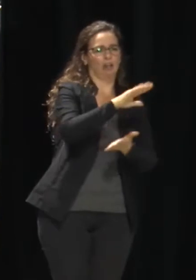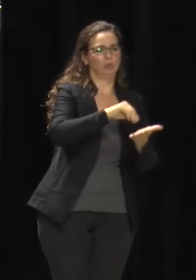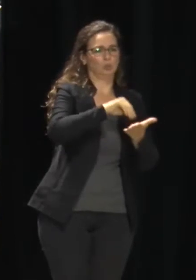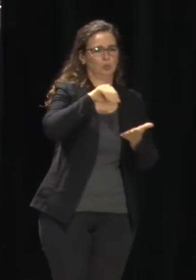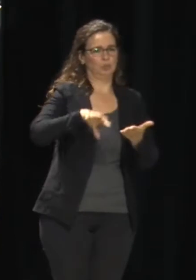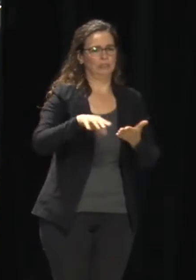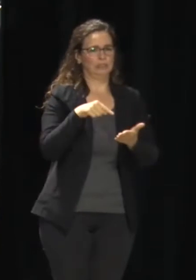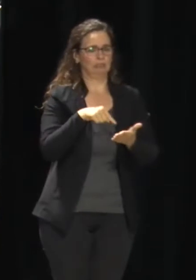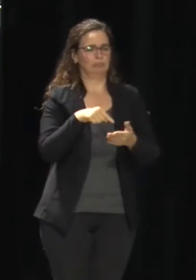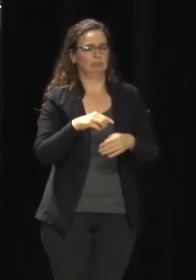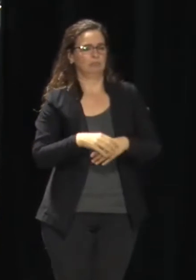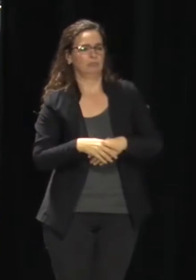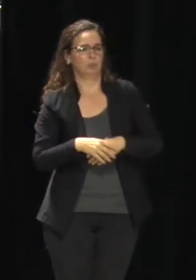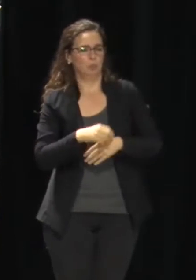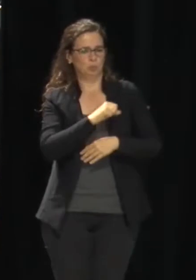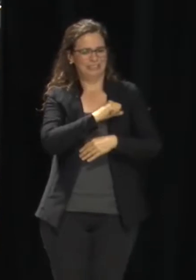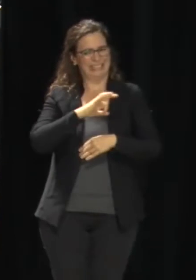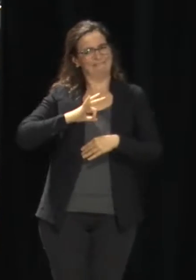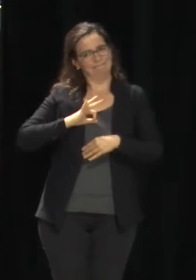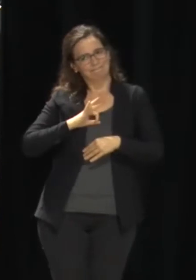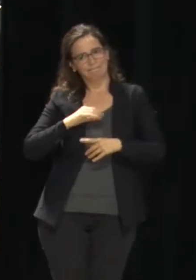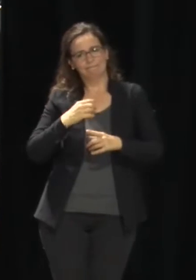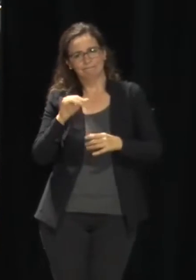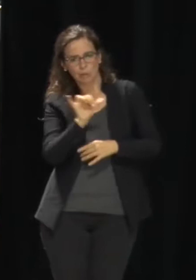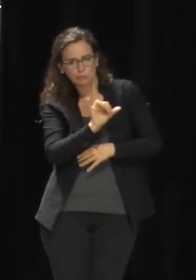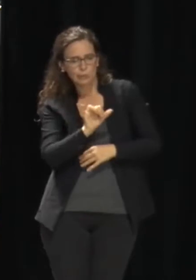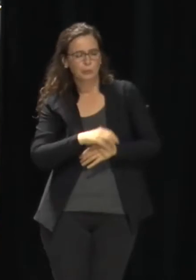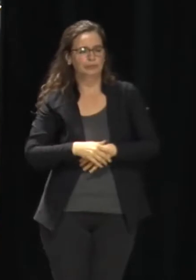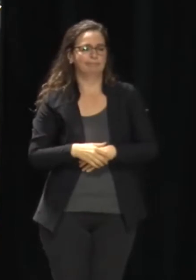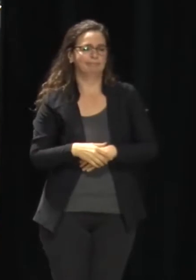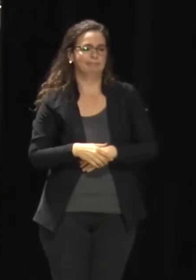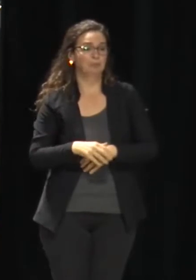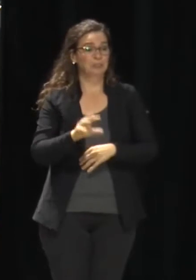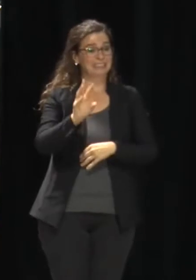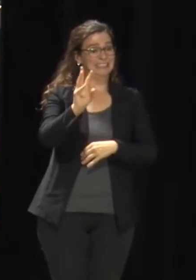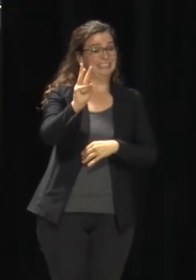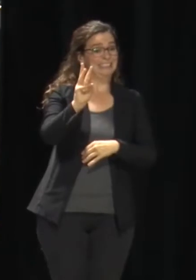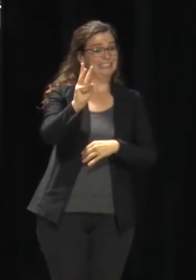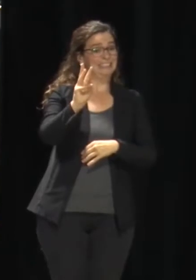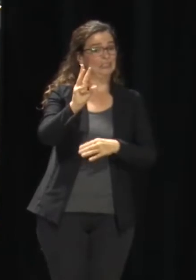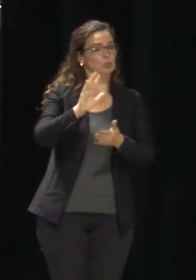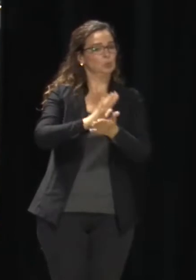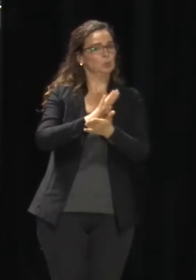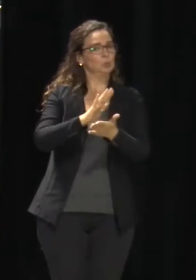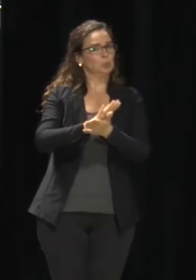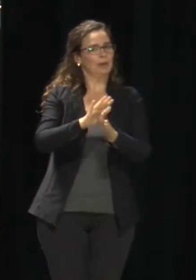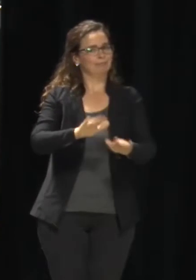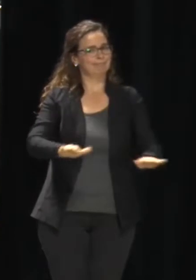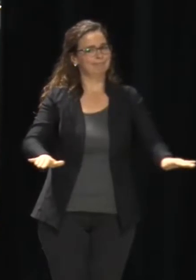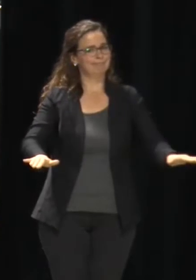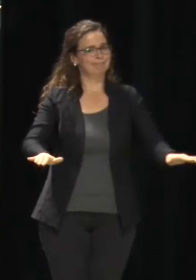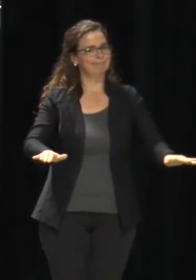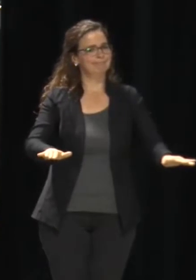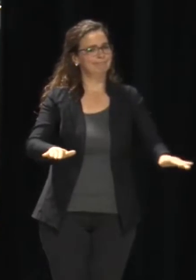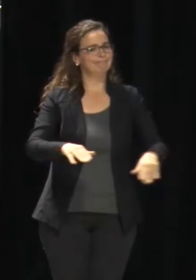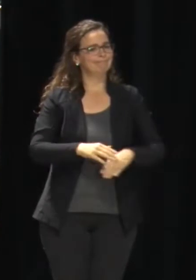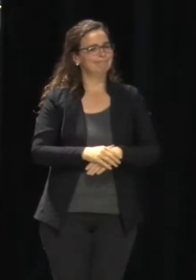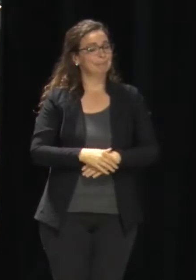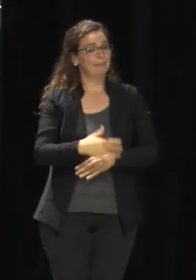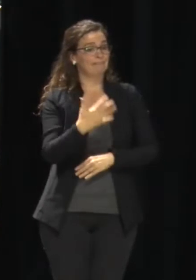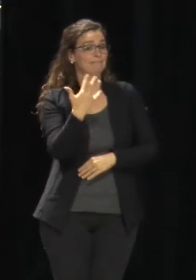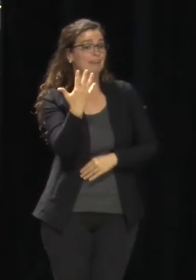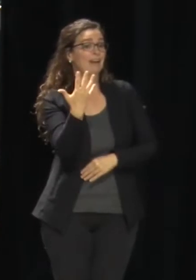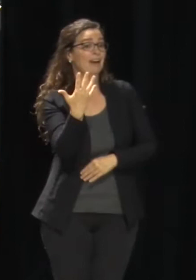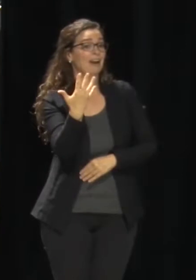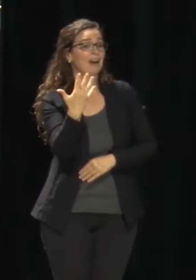23 are school age children. Five out of those six cases are remote learners,